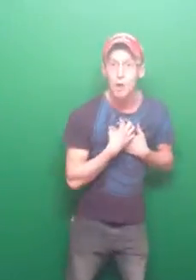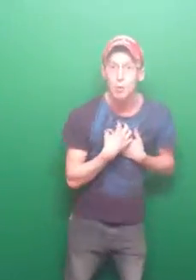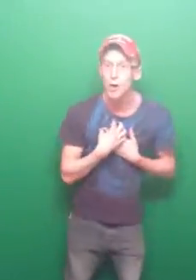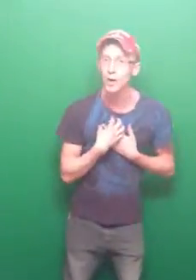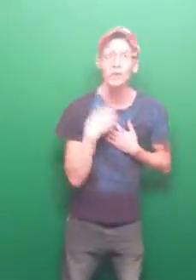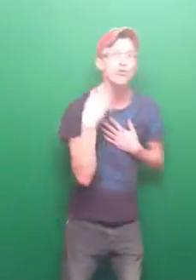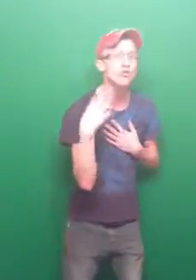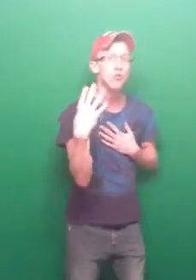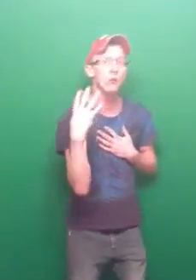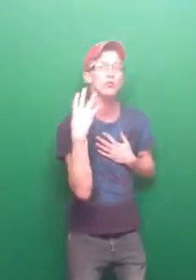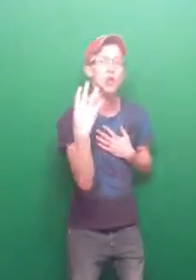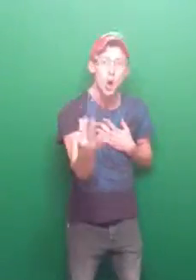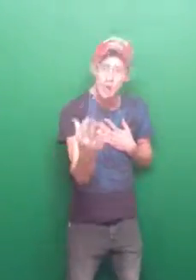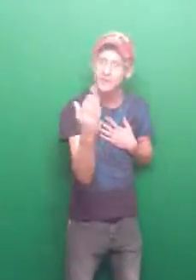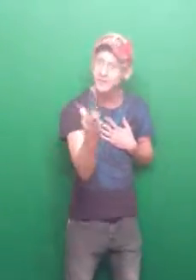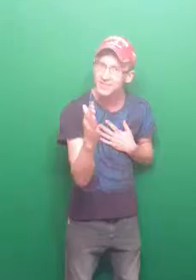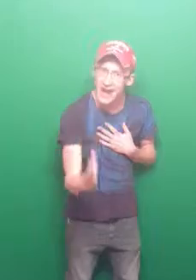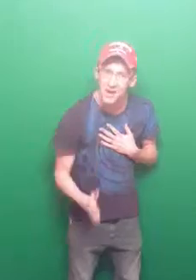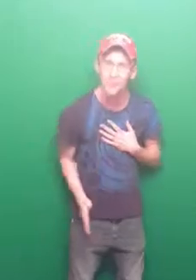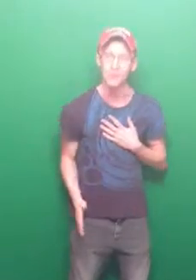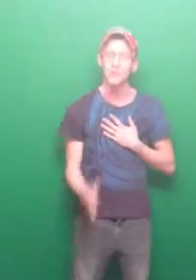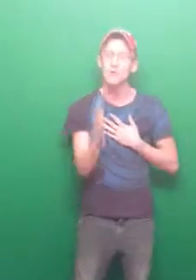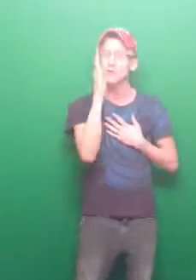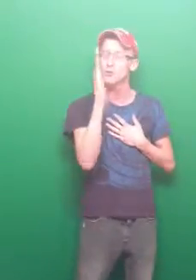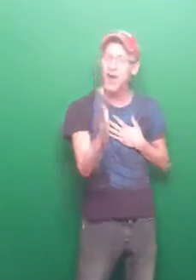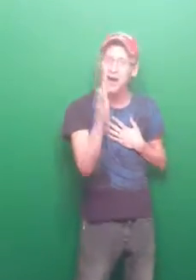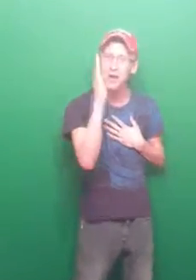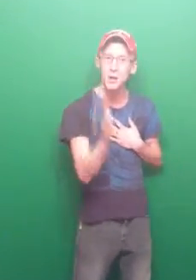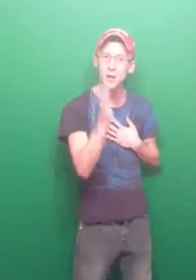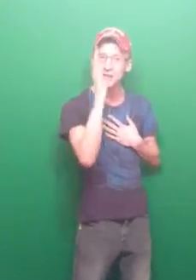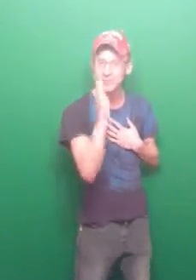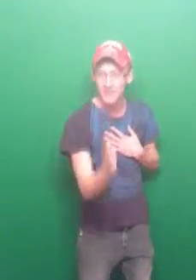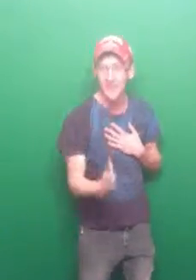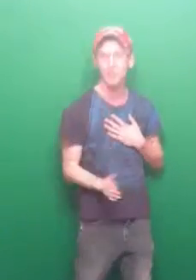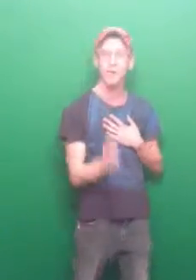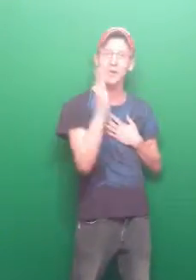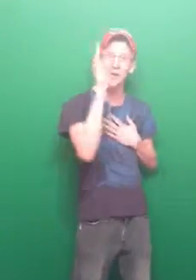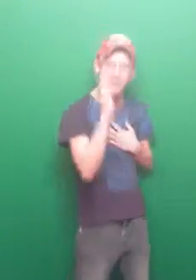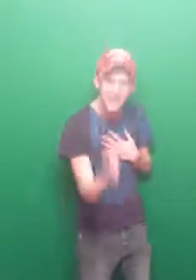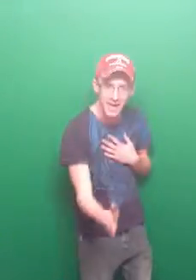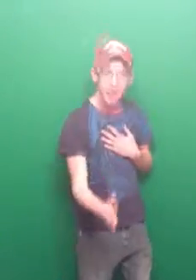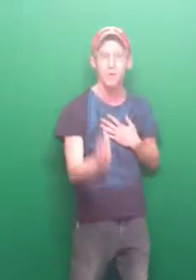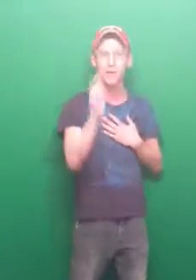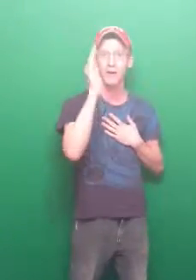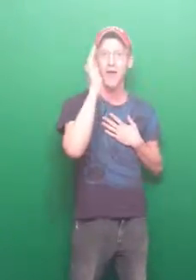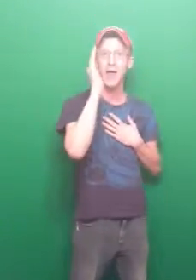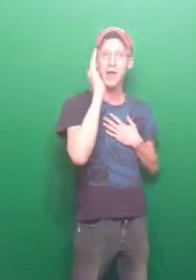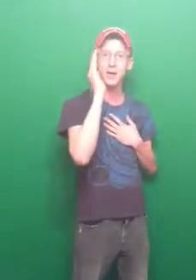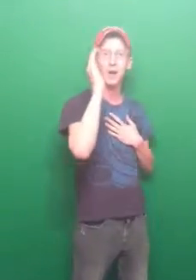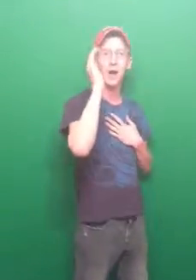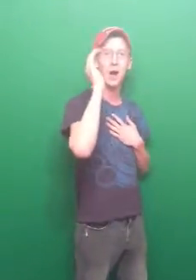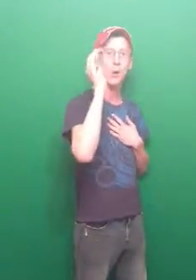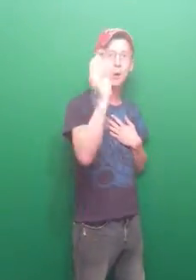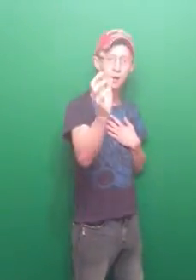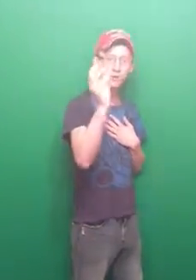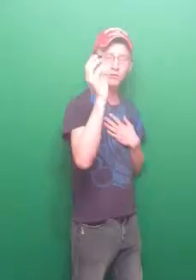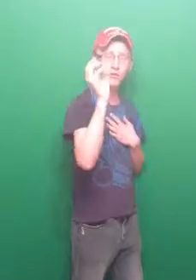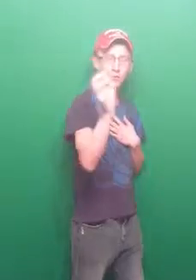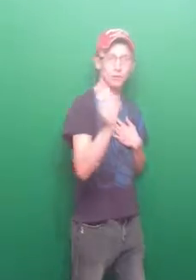already. You just don't know it's inside of you. You do not know it's there, but it is there. And I want you